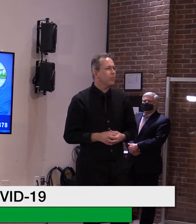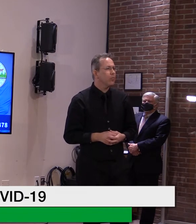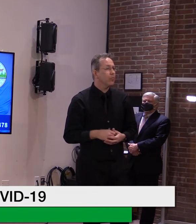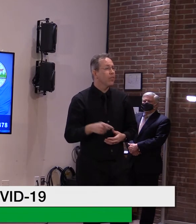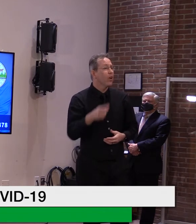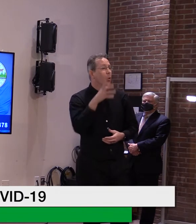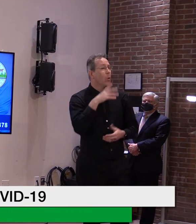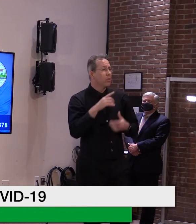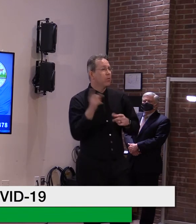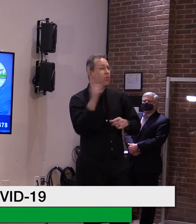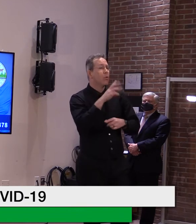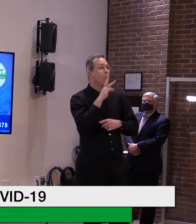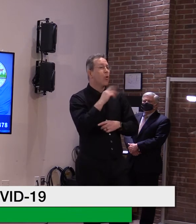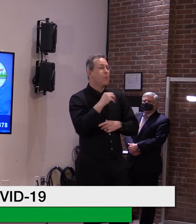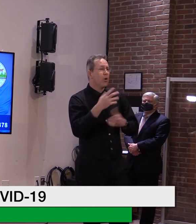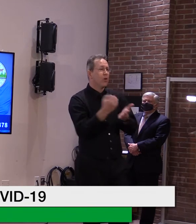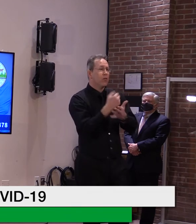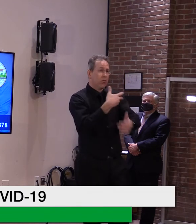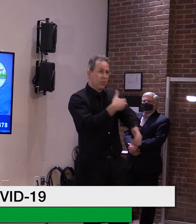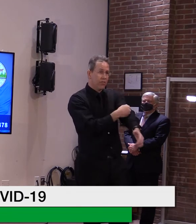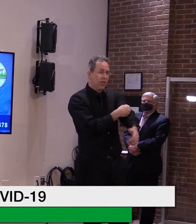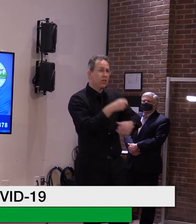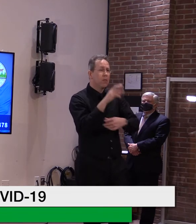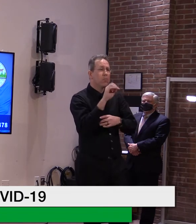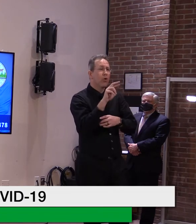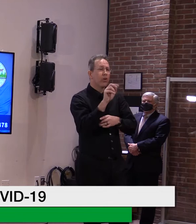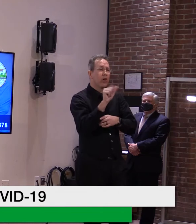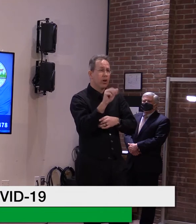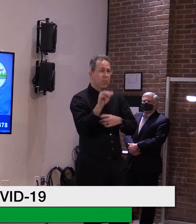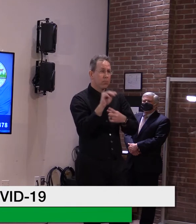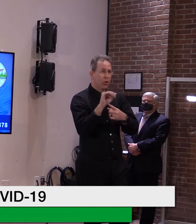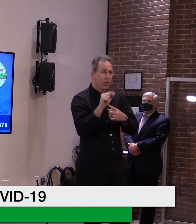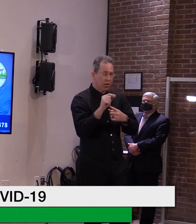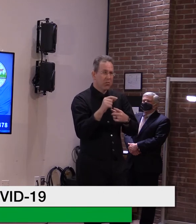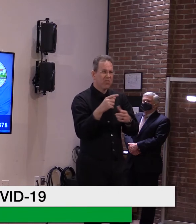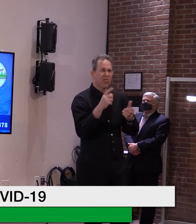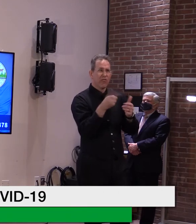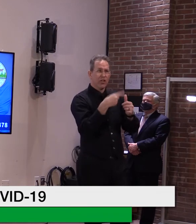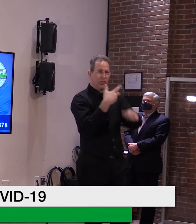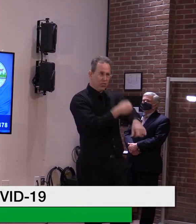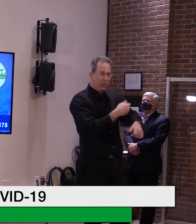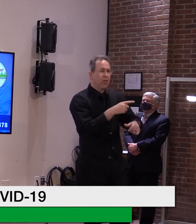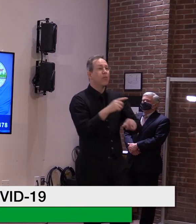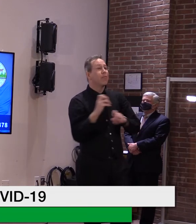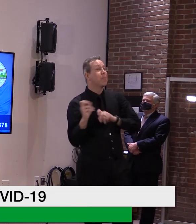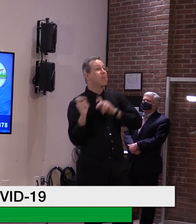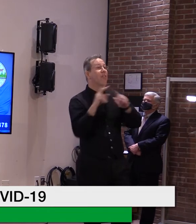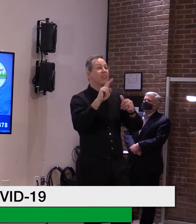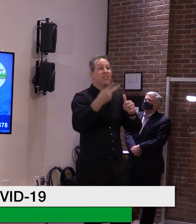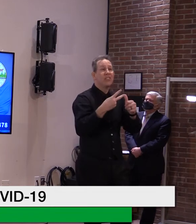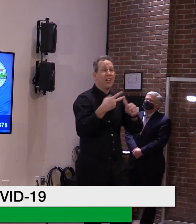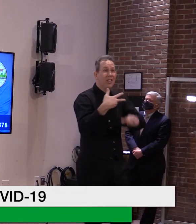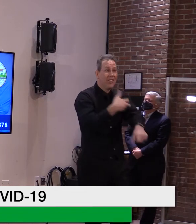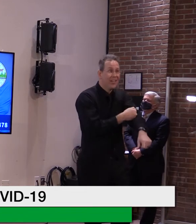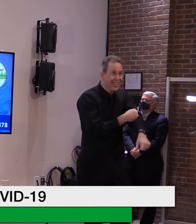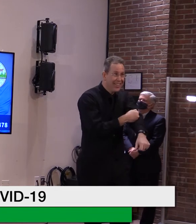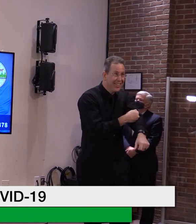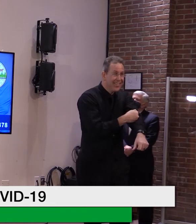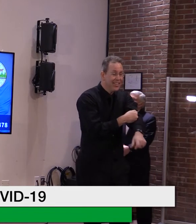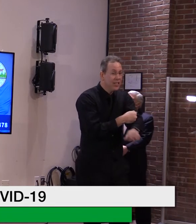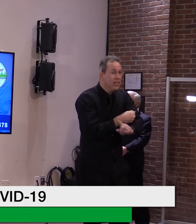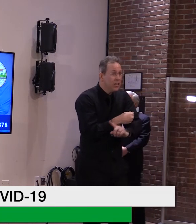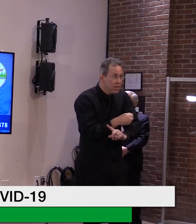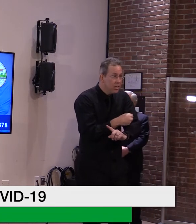vaccination, she noted, was in one case 24, uh, five days later and one 26